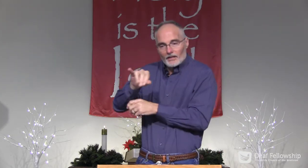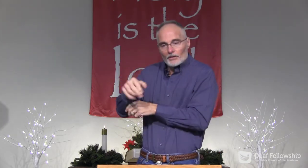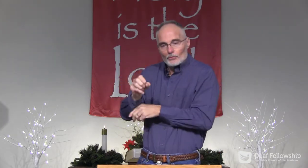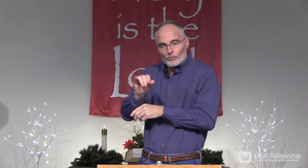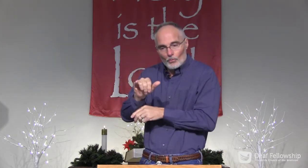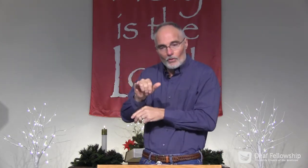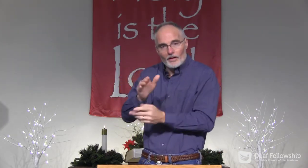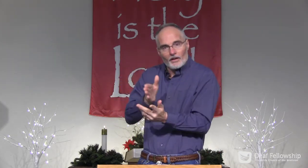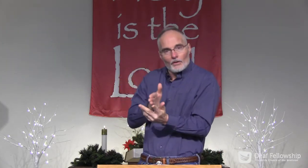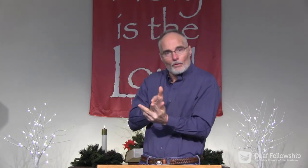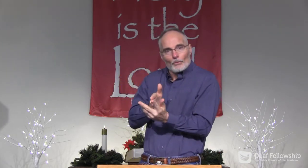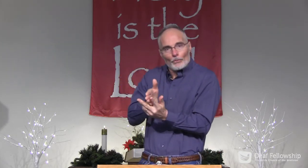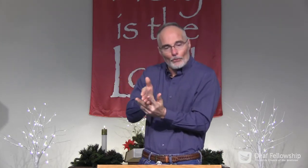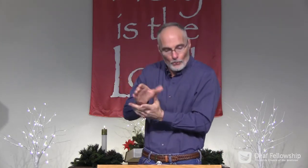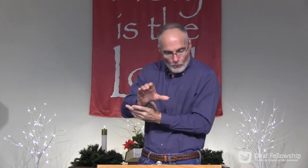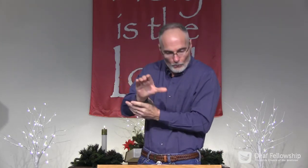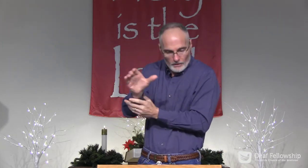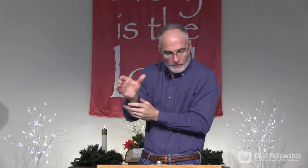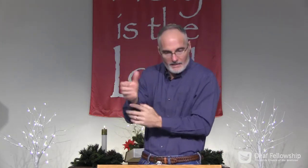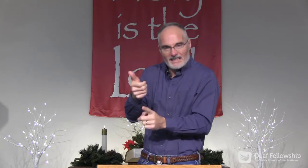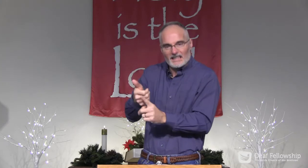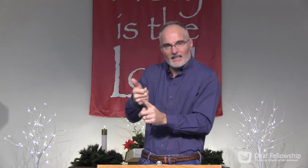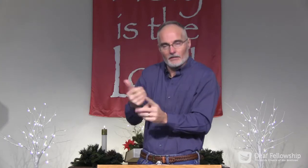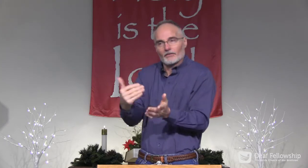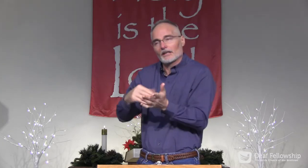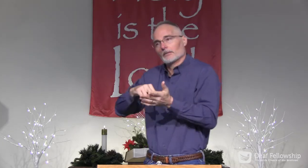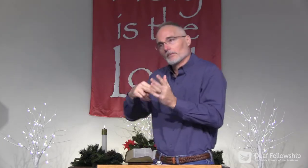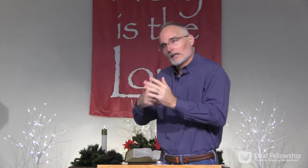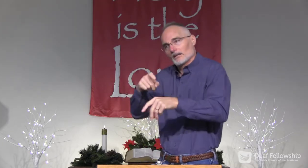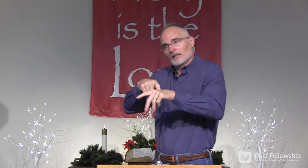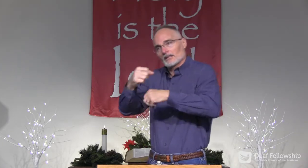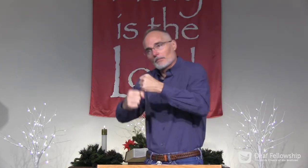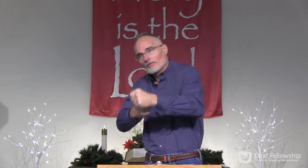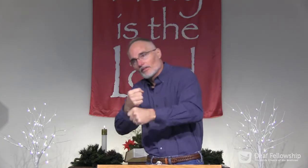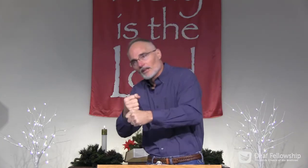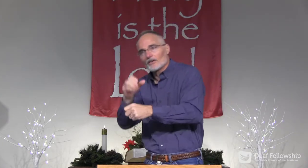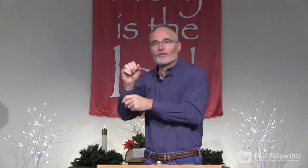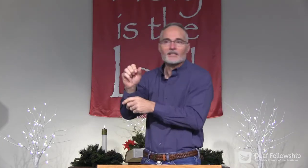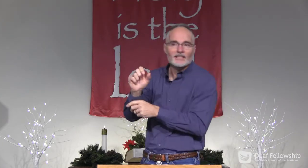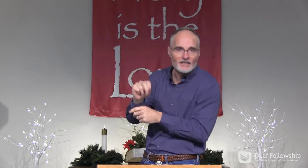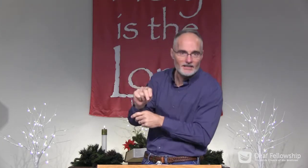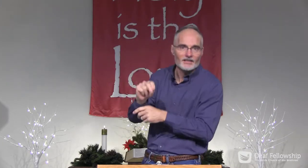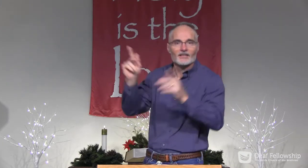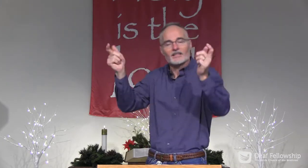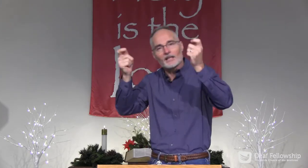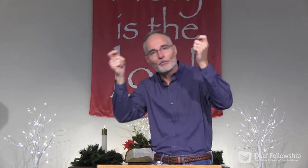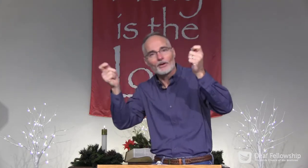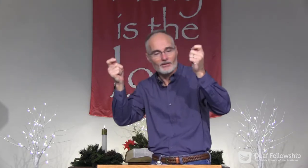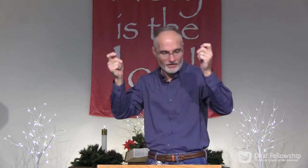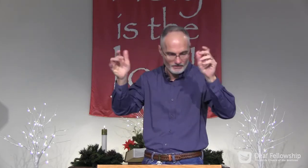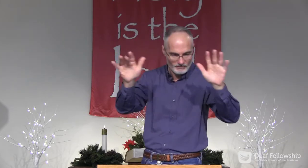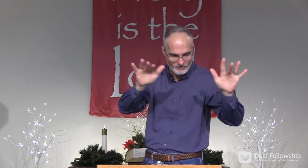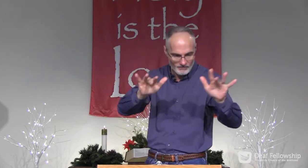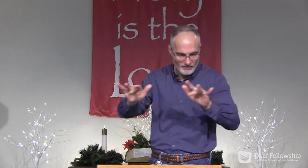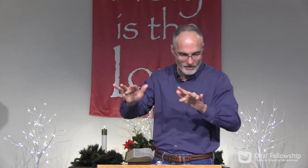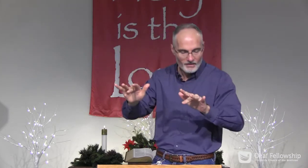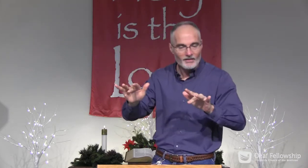If we could indeed find true joy through Christmas itself, meaning the time of year, the season, the celebrations,